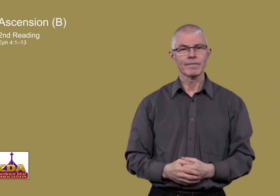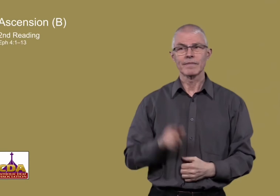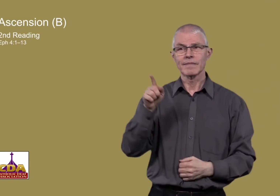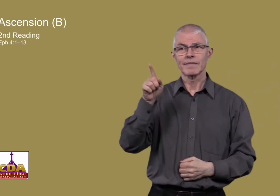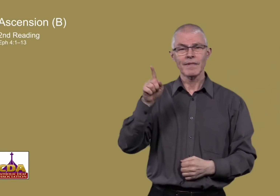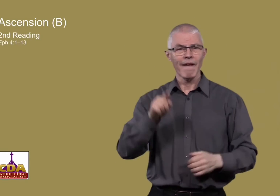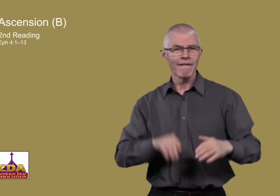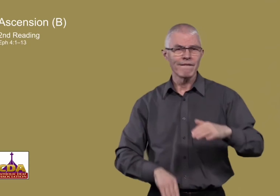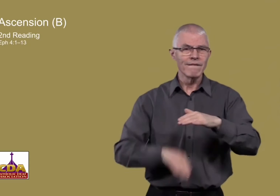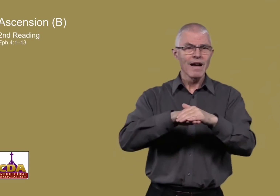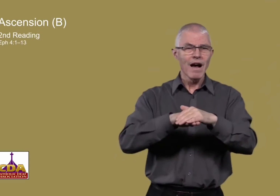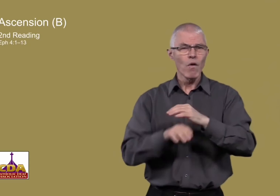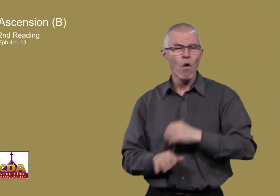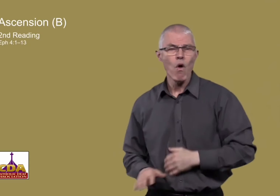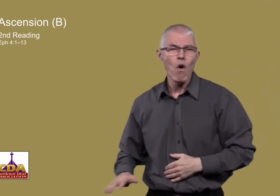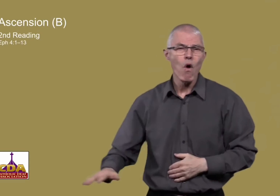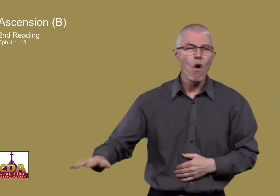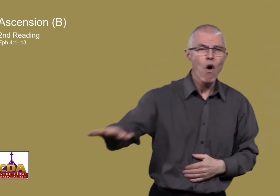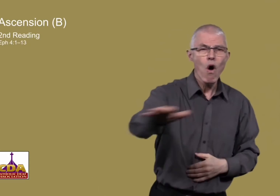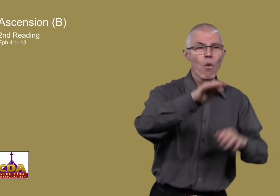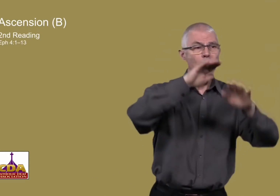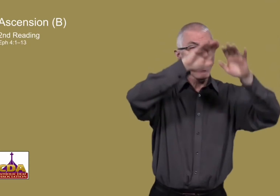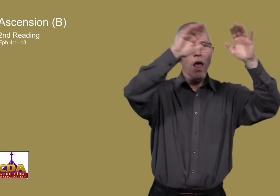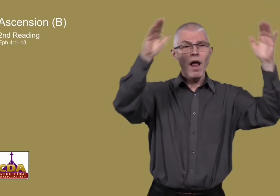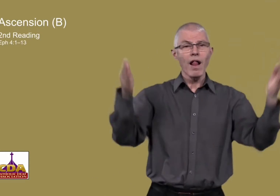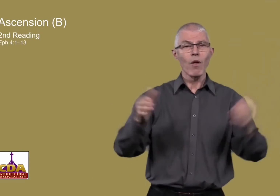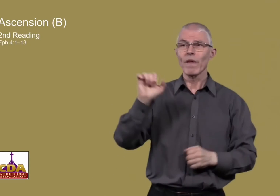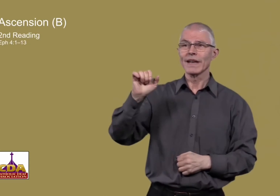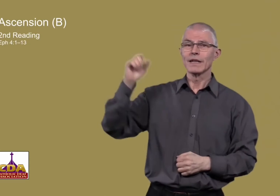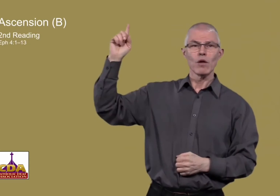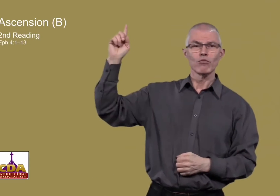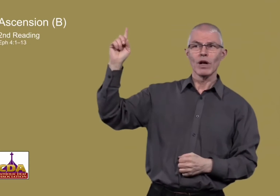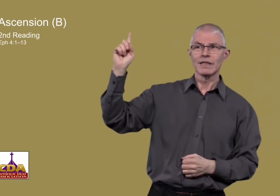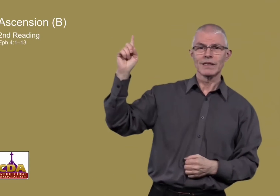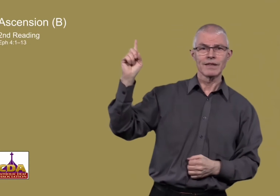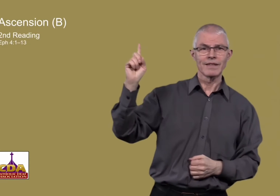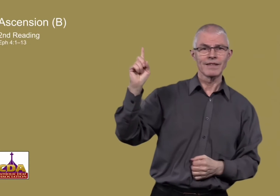He fills the whole world with his presence.